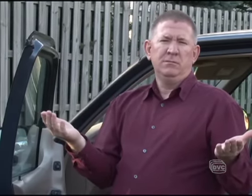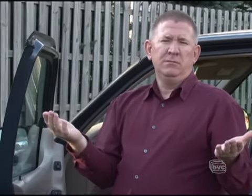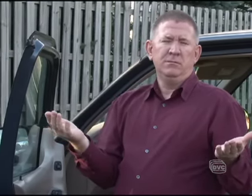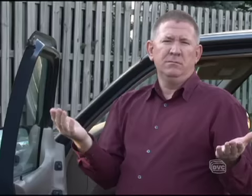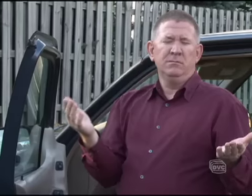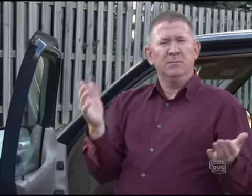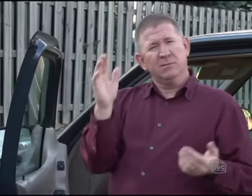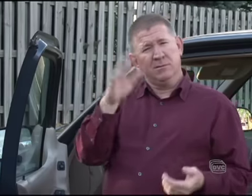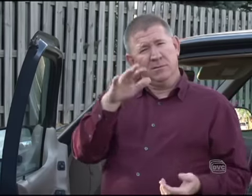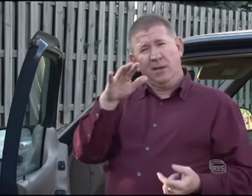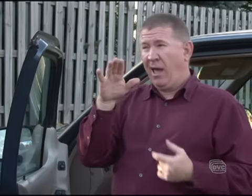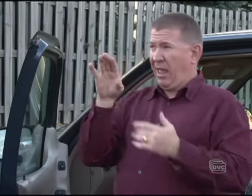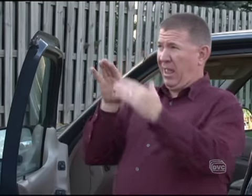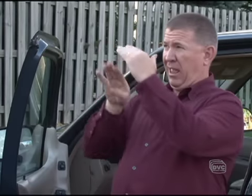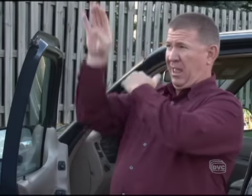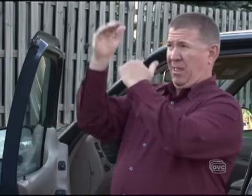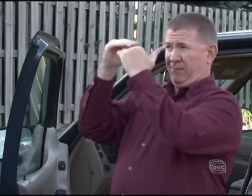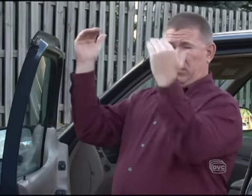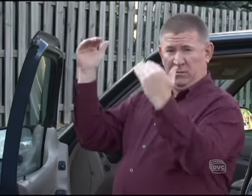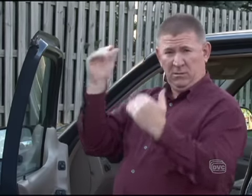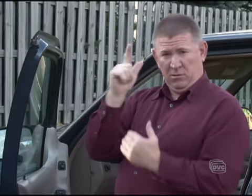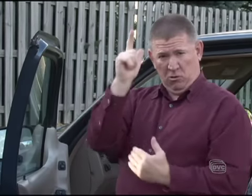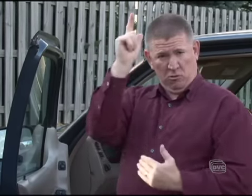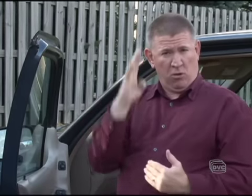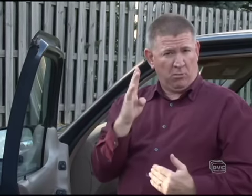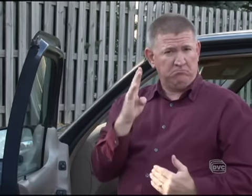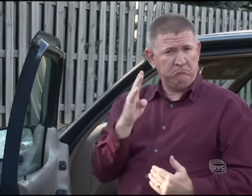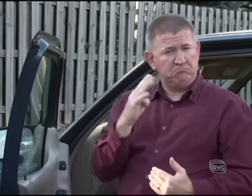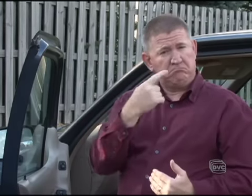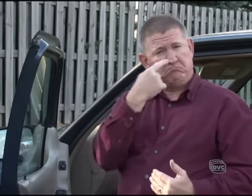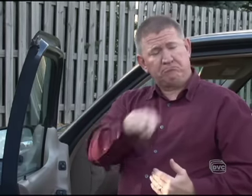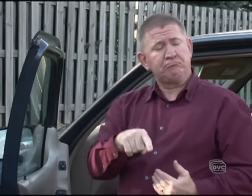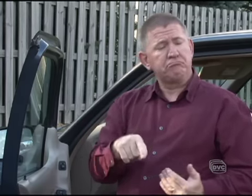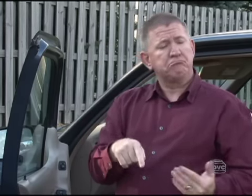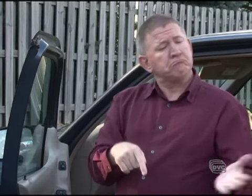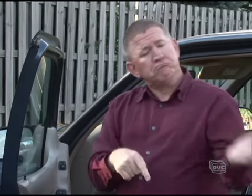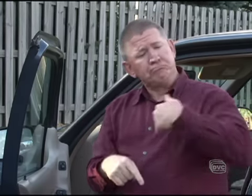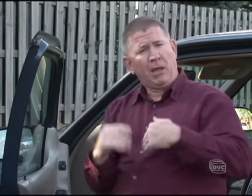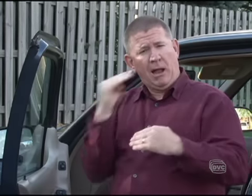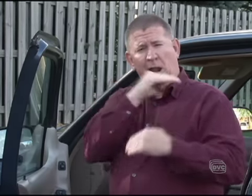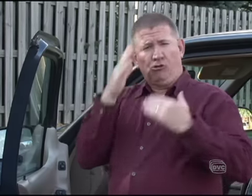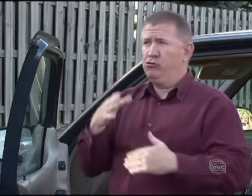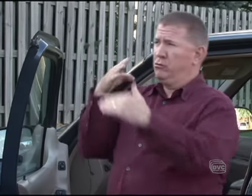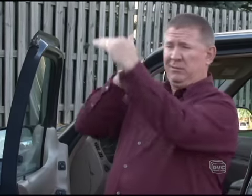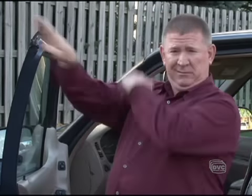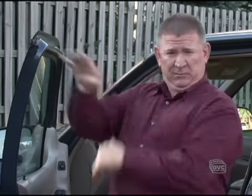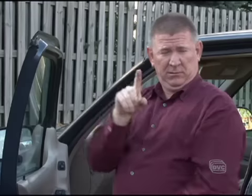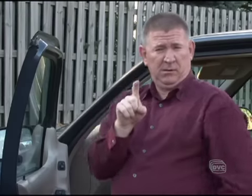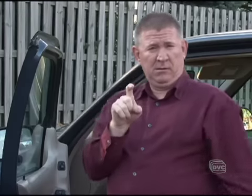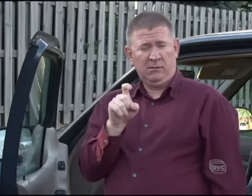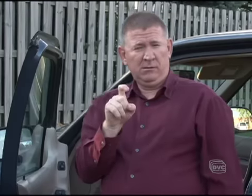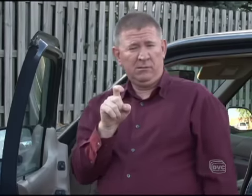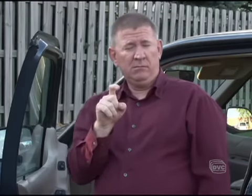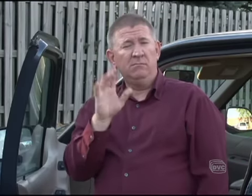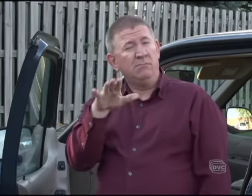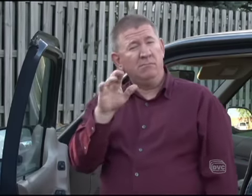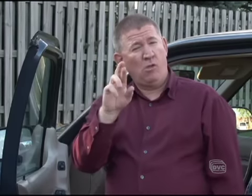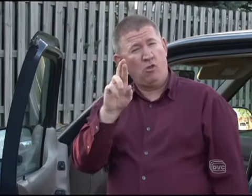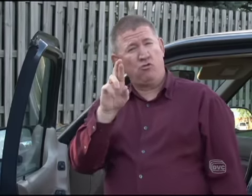So, a person like that, would God allow a person like that to go into heaven? A liar? You know, in the book of